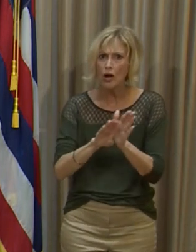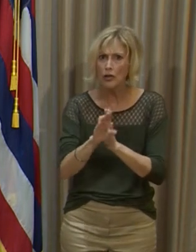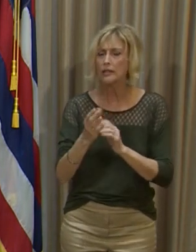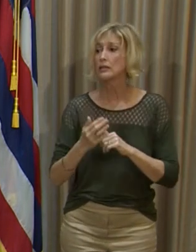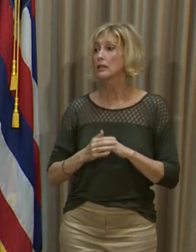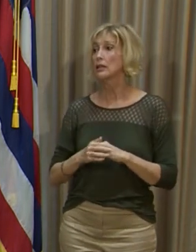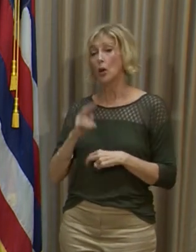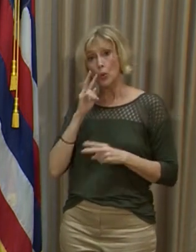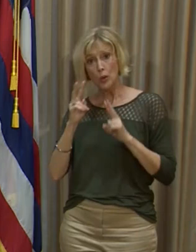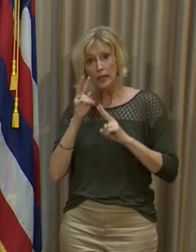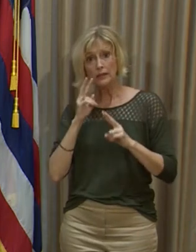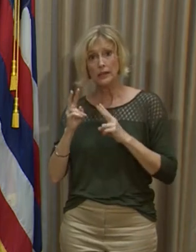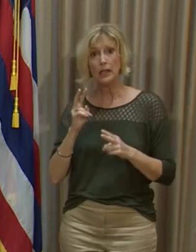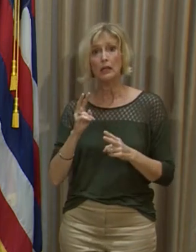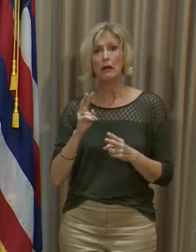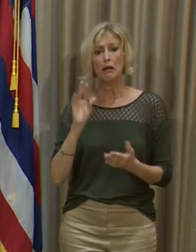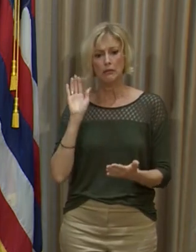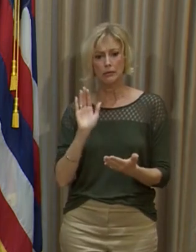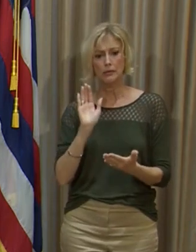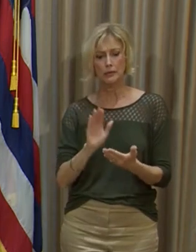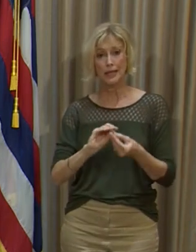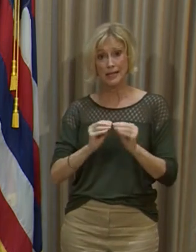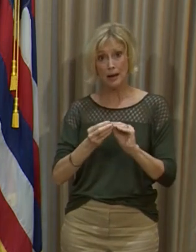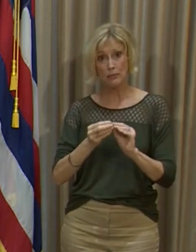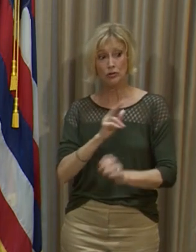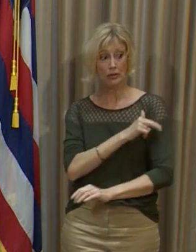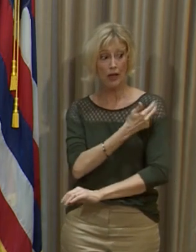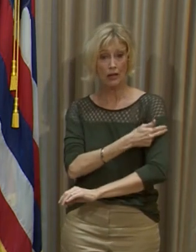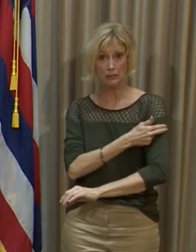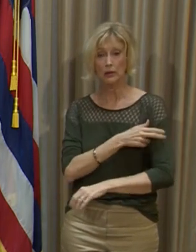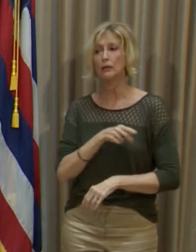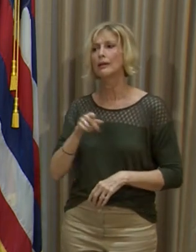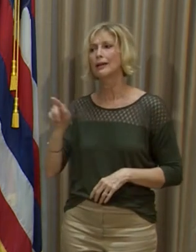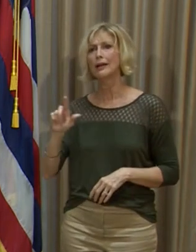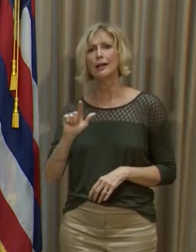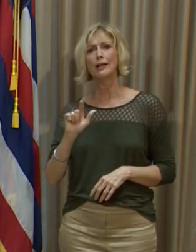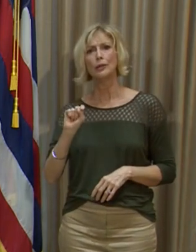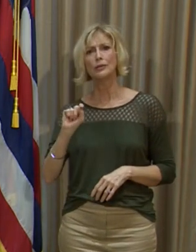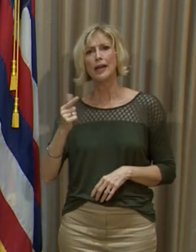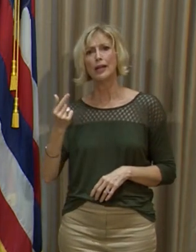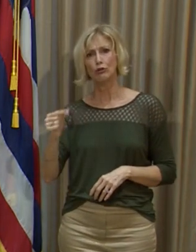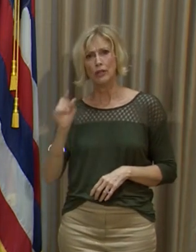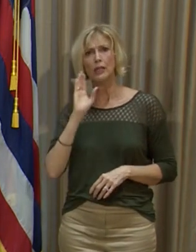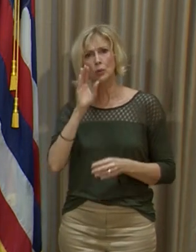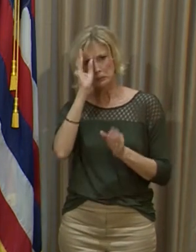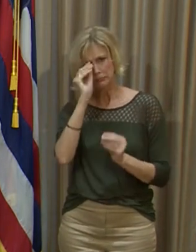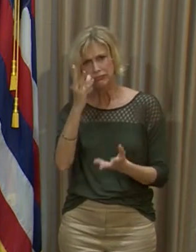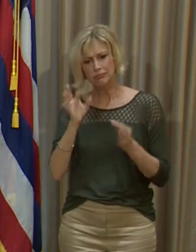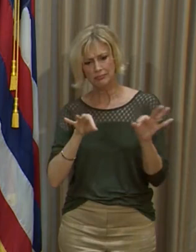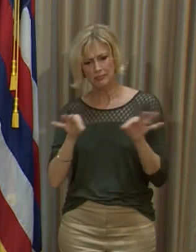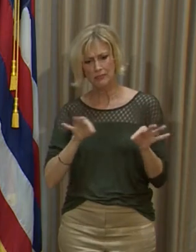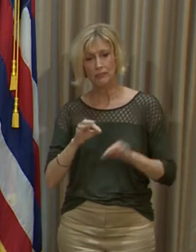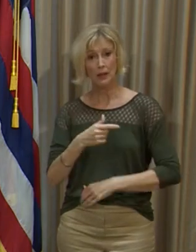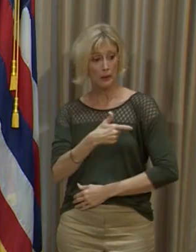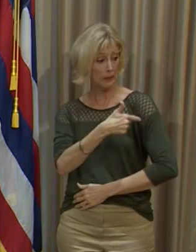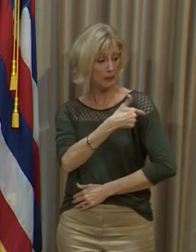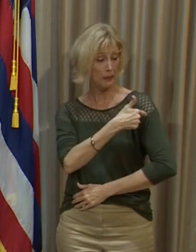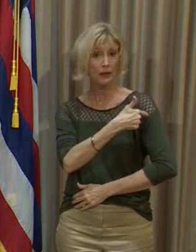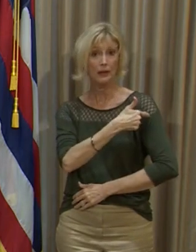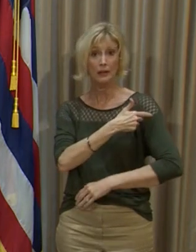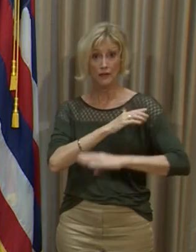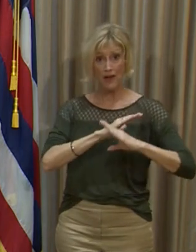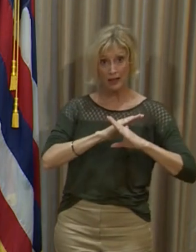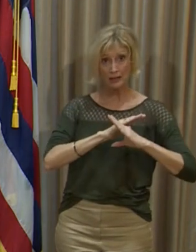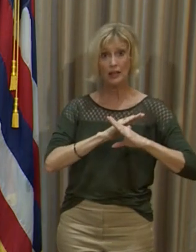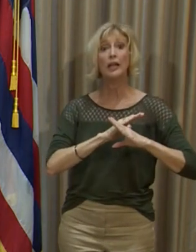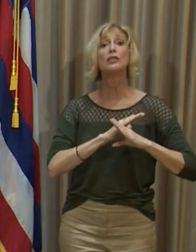Dr. Green will be providing that detailed information. We are getting people vaccinated as soon as the